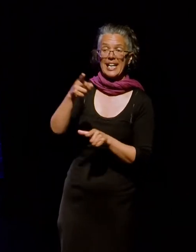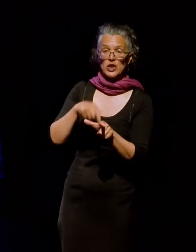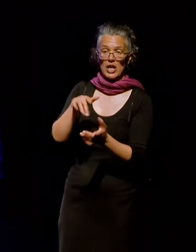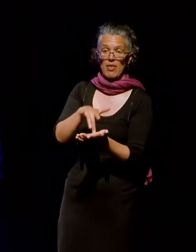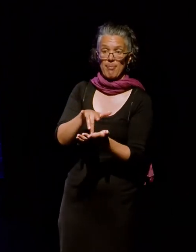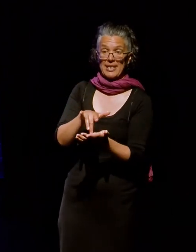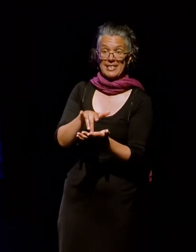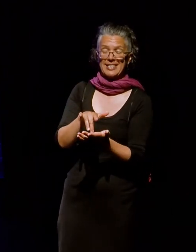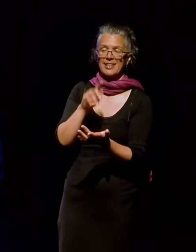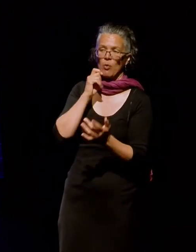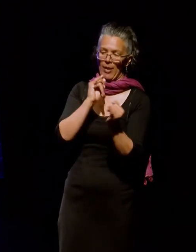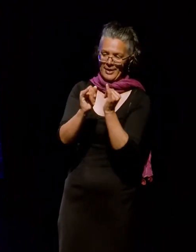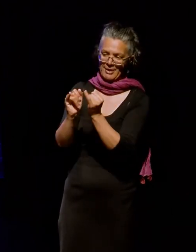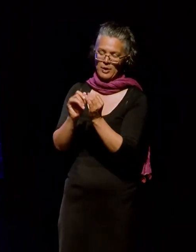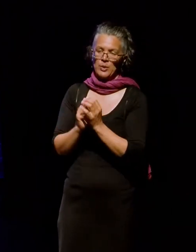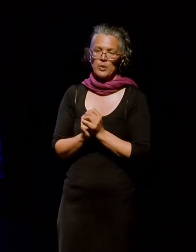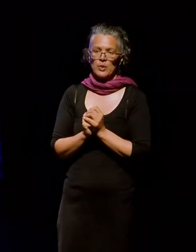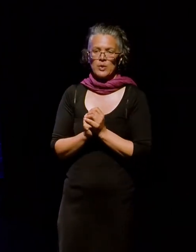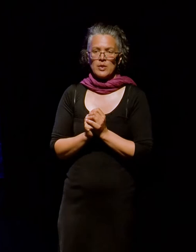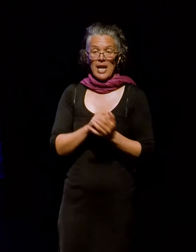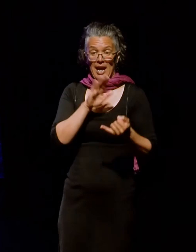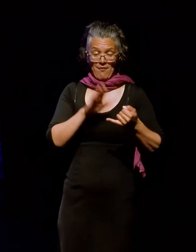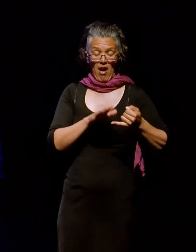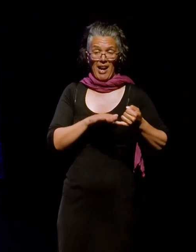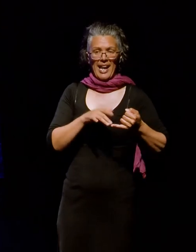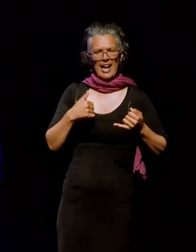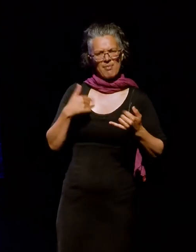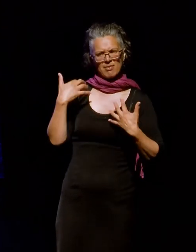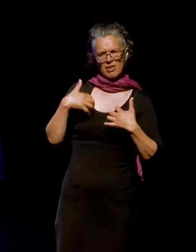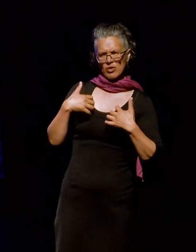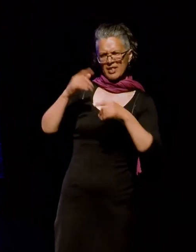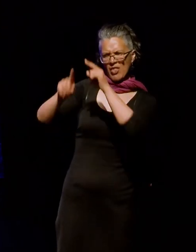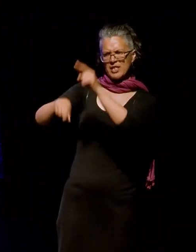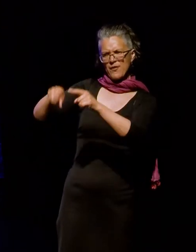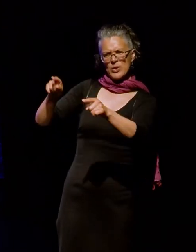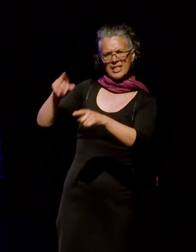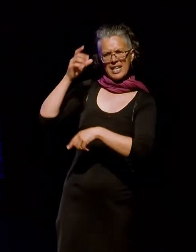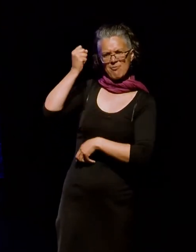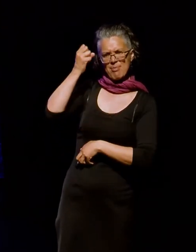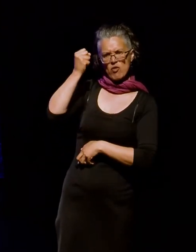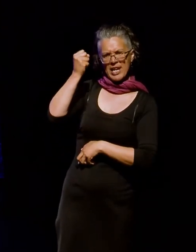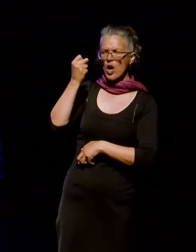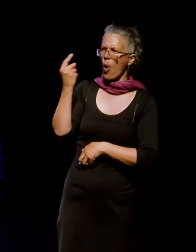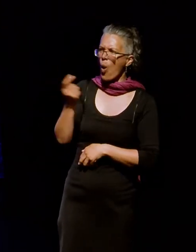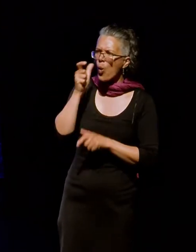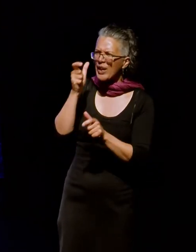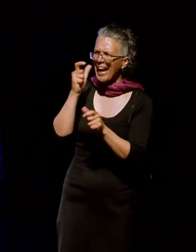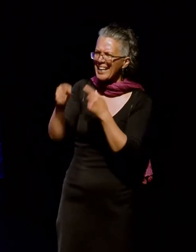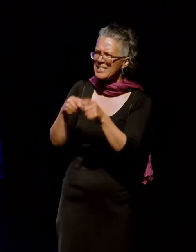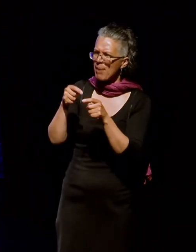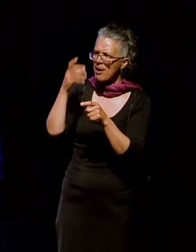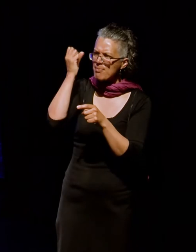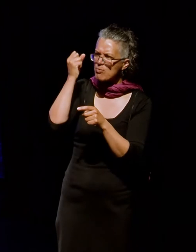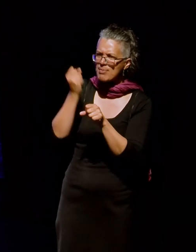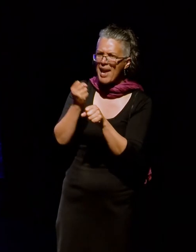And finally, I'm interested in what the diversity of community memory making on Facebook is, who cares about it and how it shows evidence